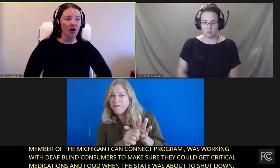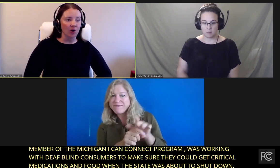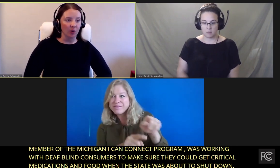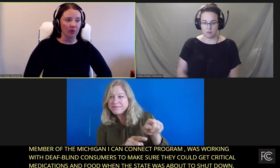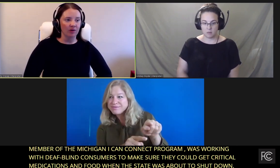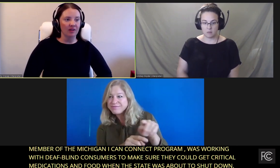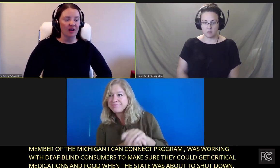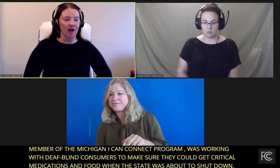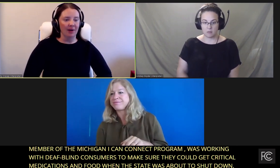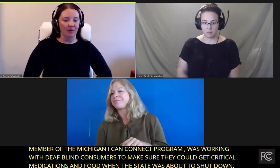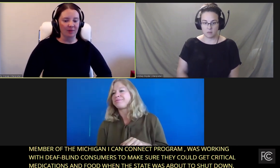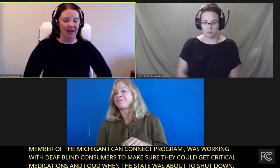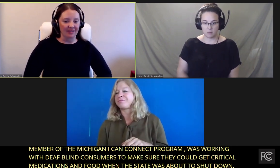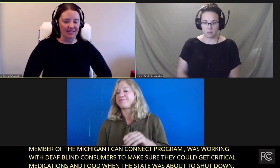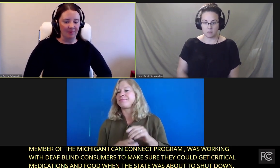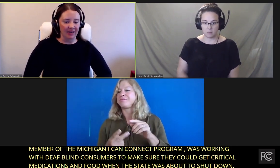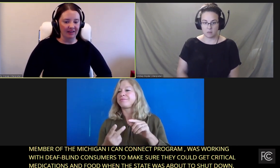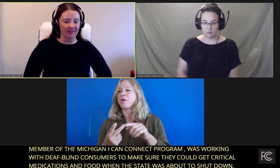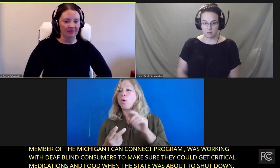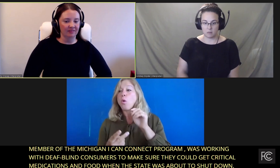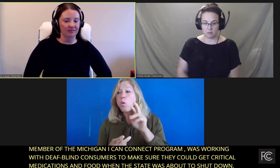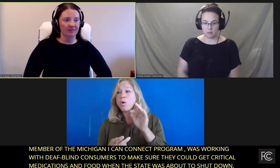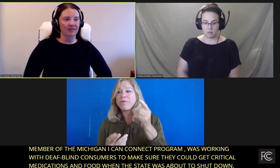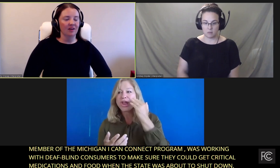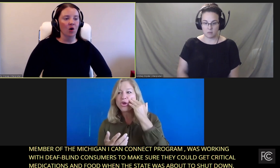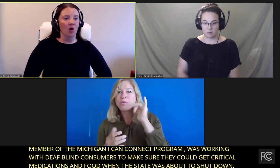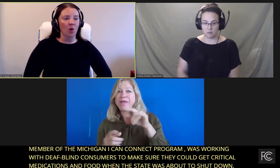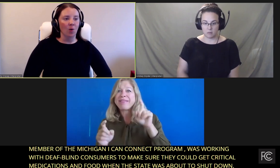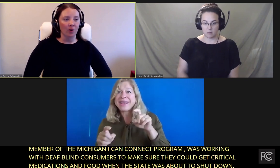whether there's commences safety you